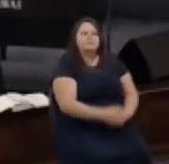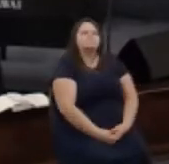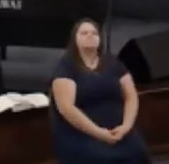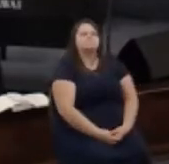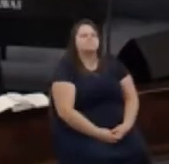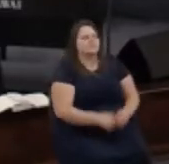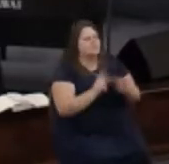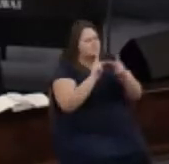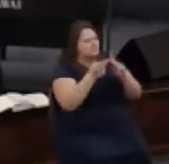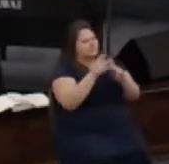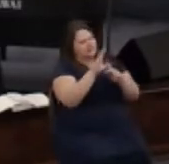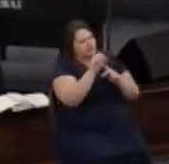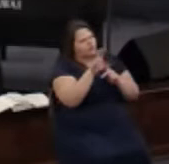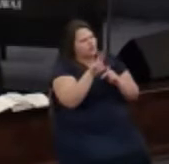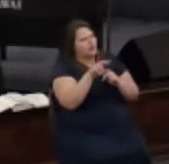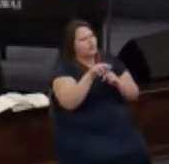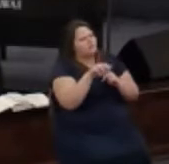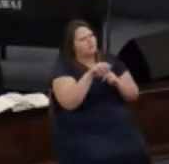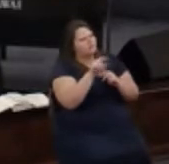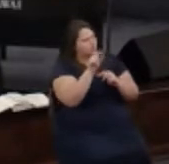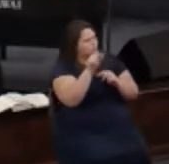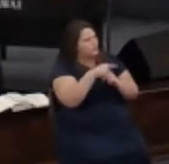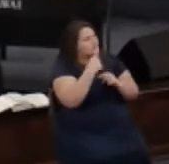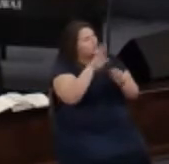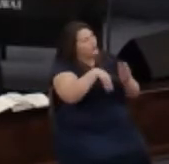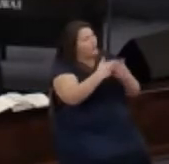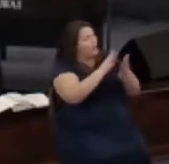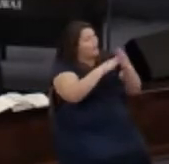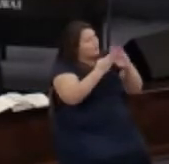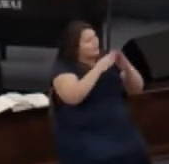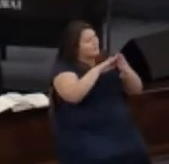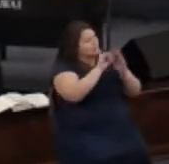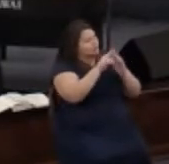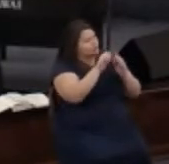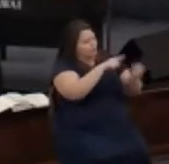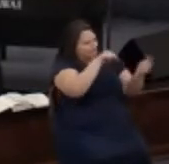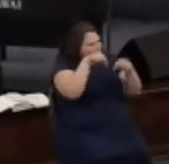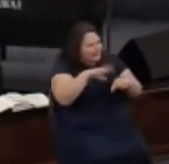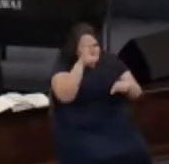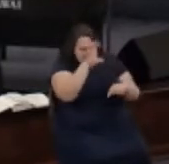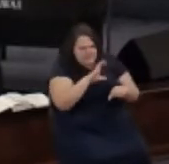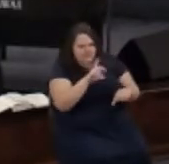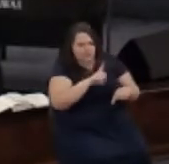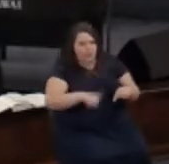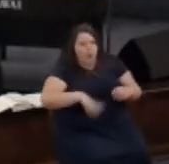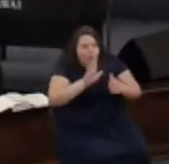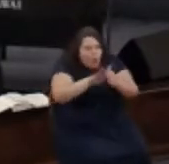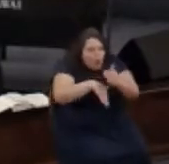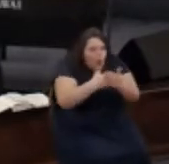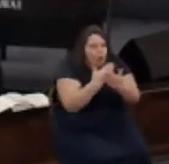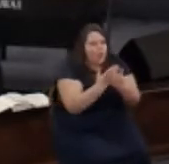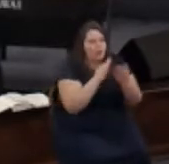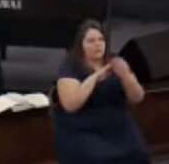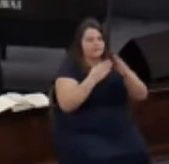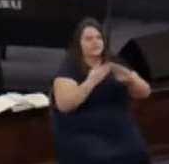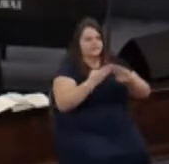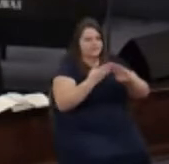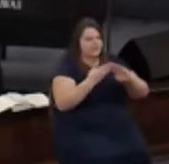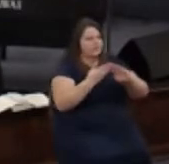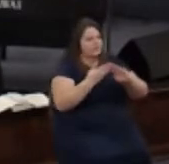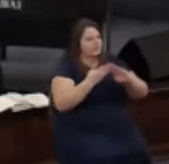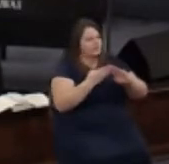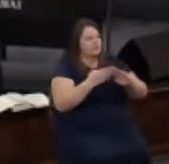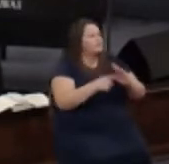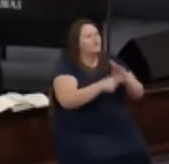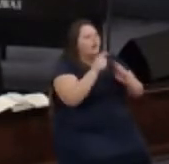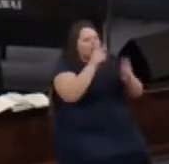2nd Chronicles 20 and it says from all the cities of Judah they came to seek the Lord from all of them they didn't worry about who was